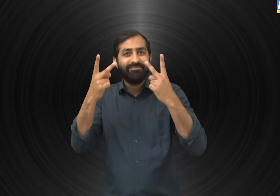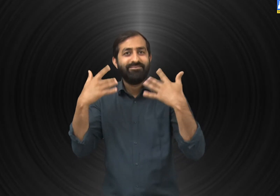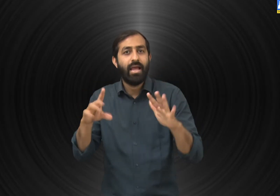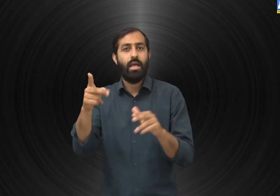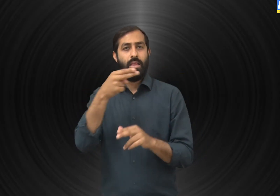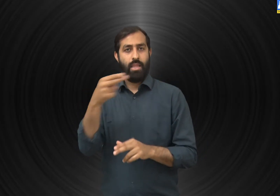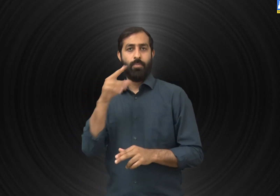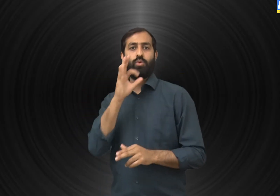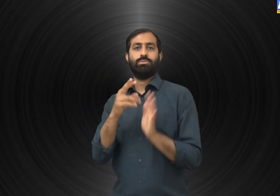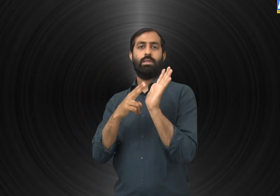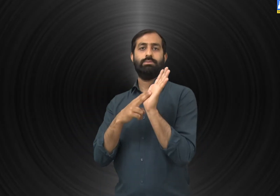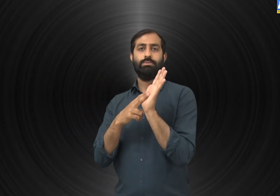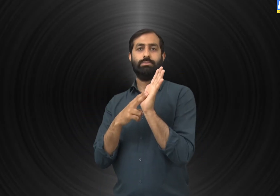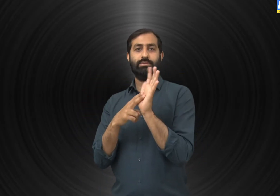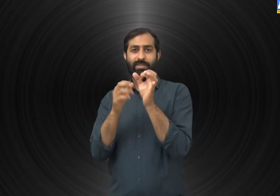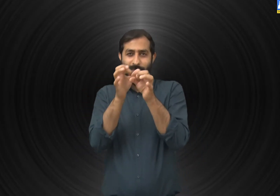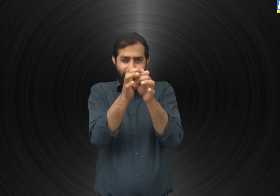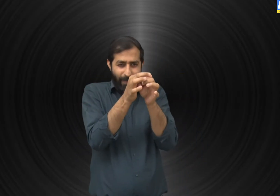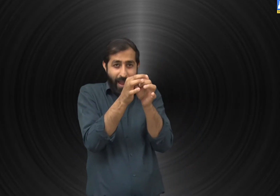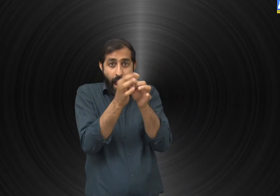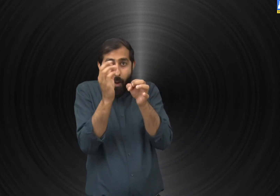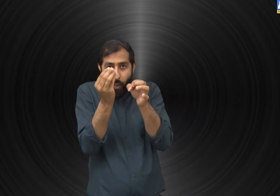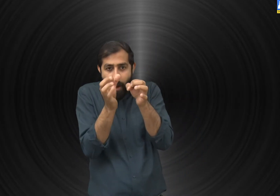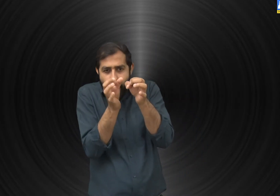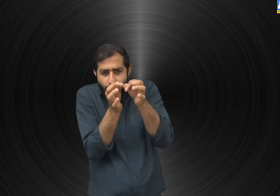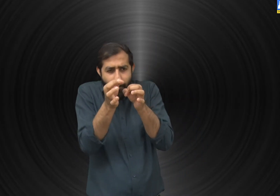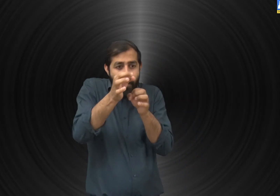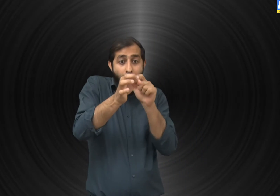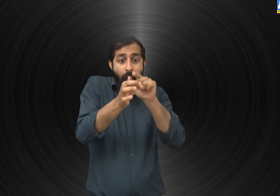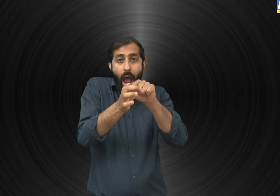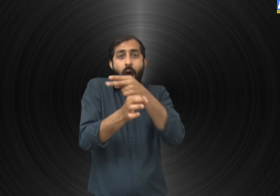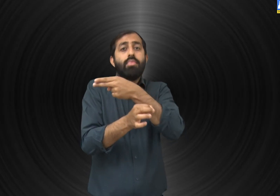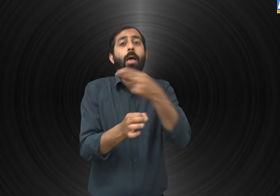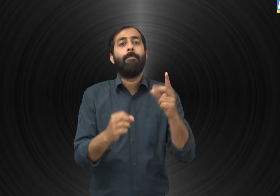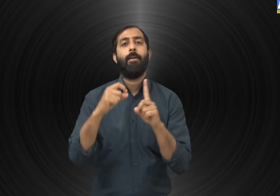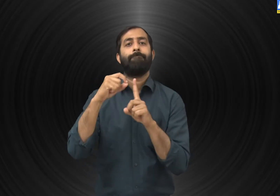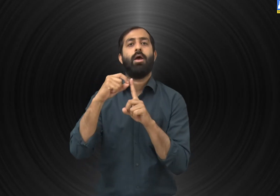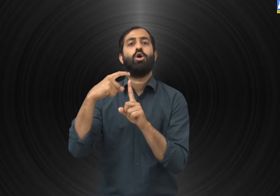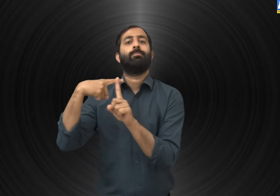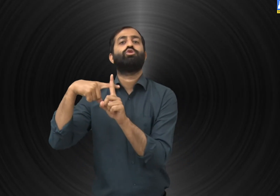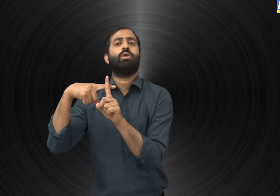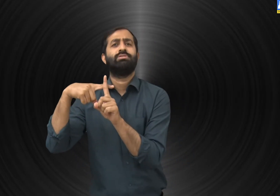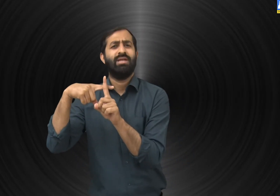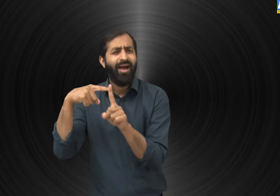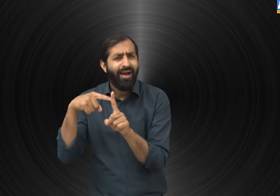Did you see that? These are called neutrons. The other part of an atom is called protons.